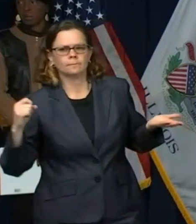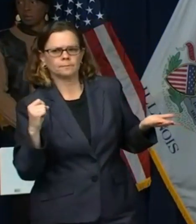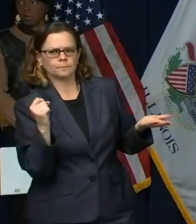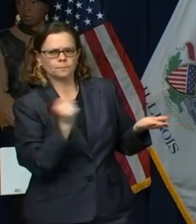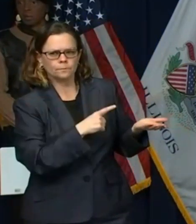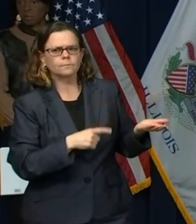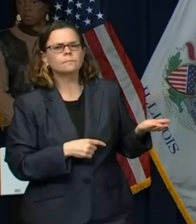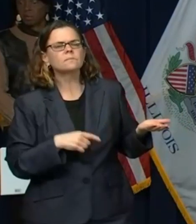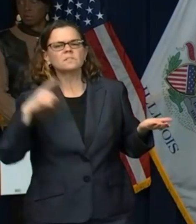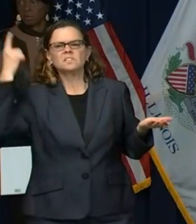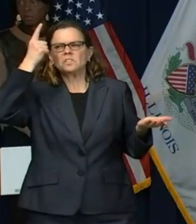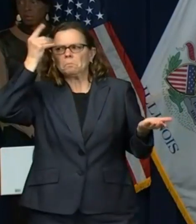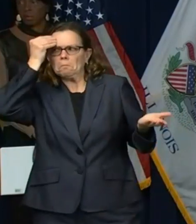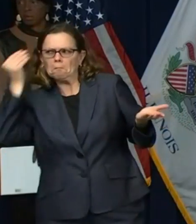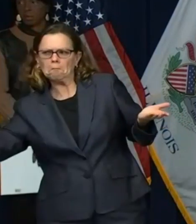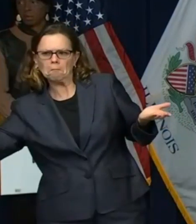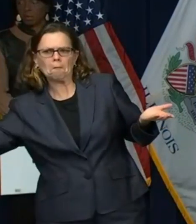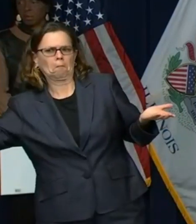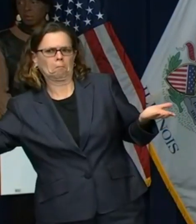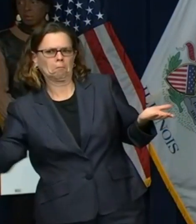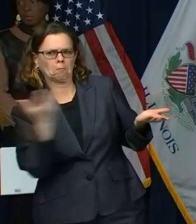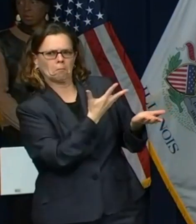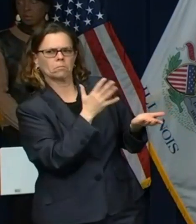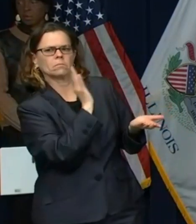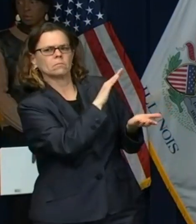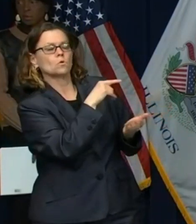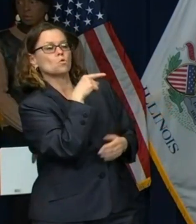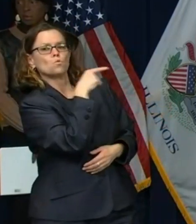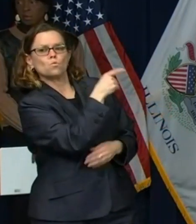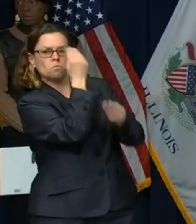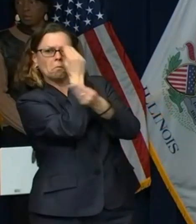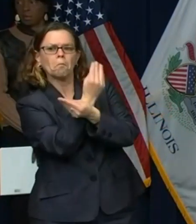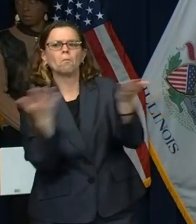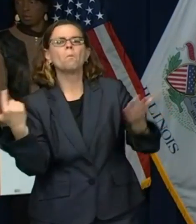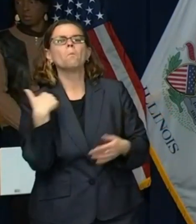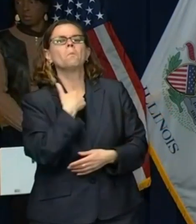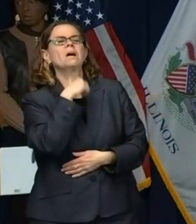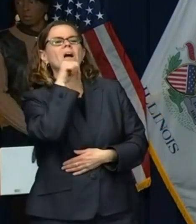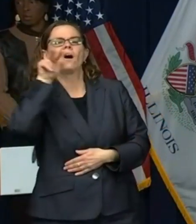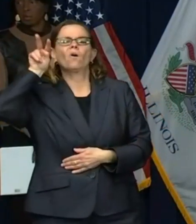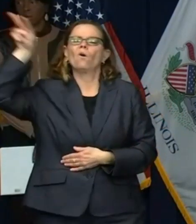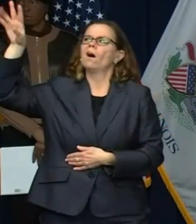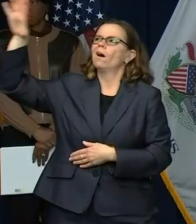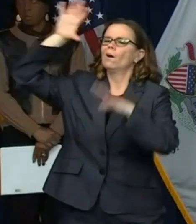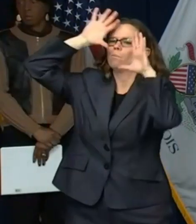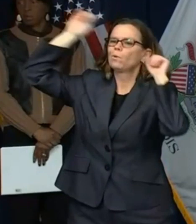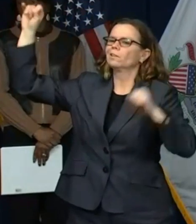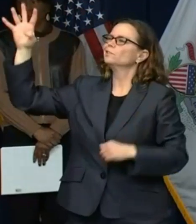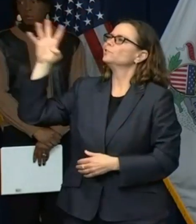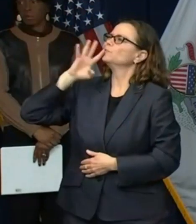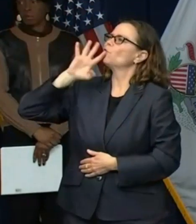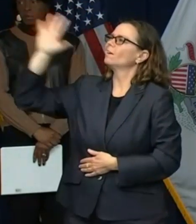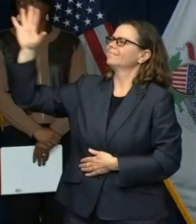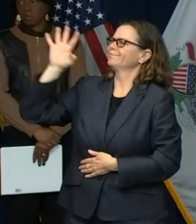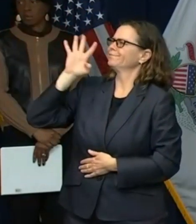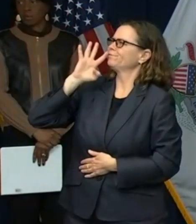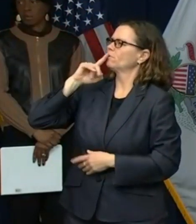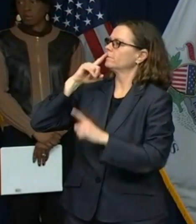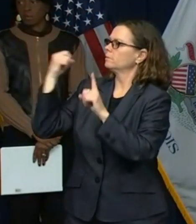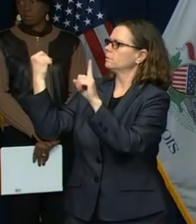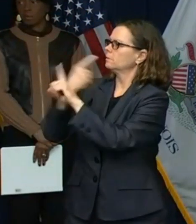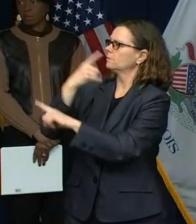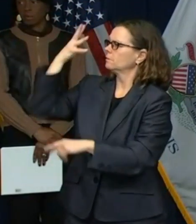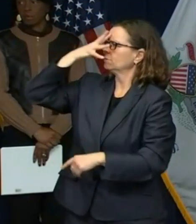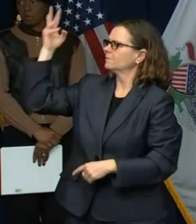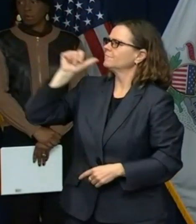information. Yesterday, you said what the president suggested yesterday is dangerous and he clearly wasn't making any